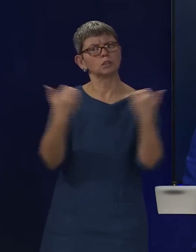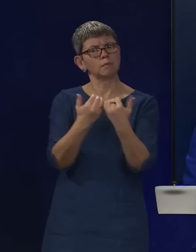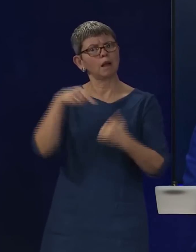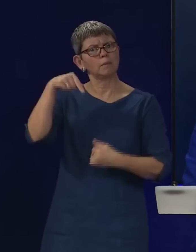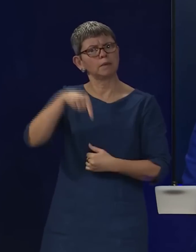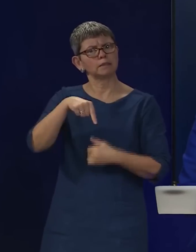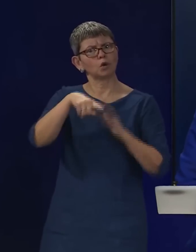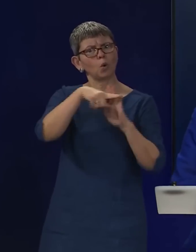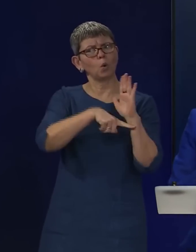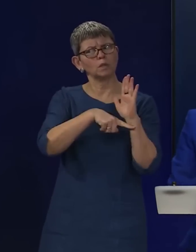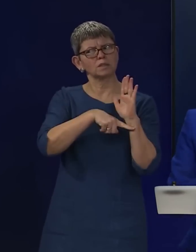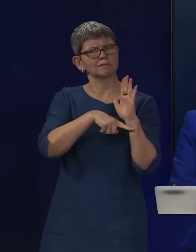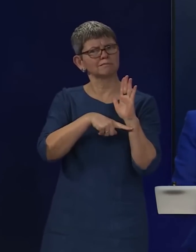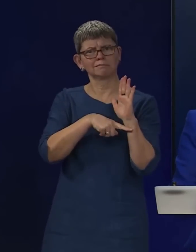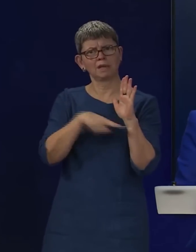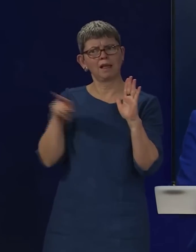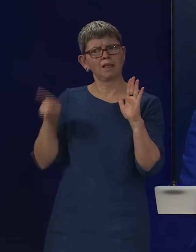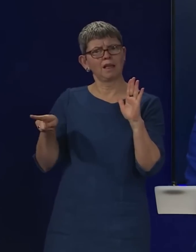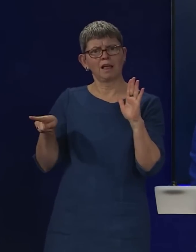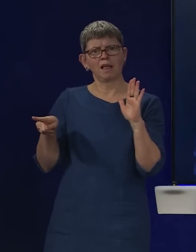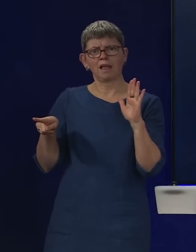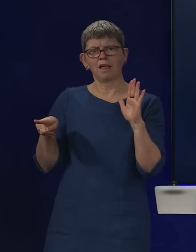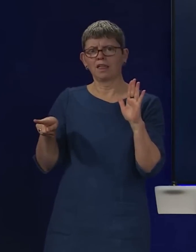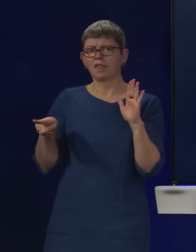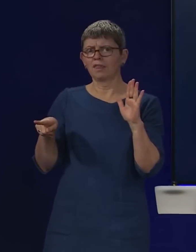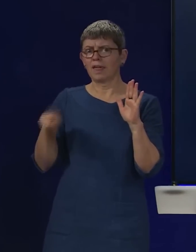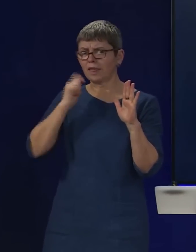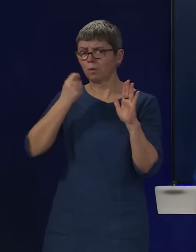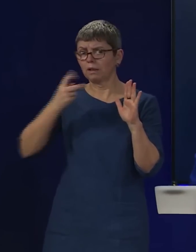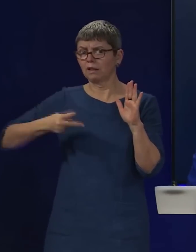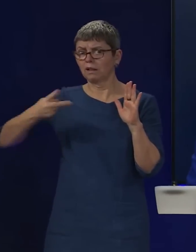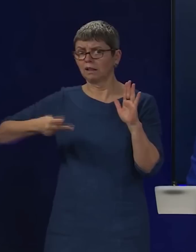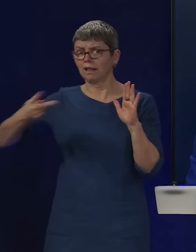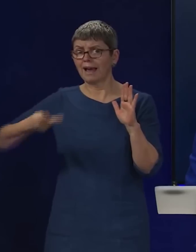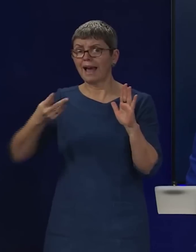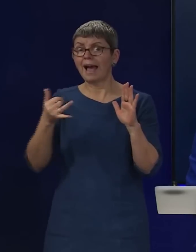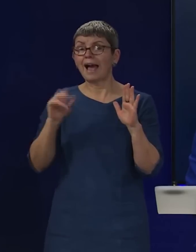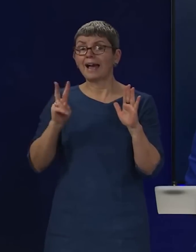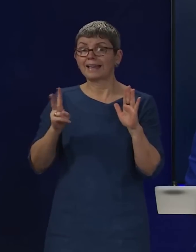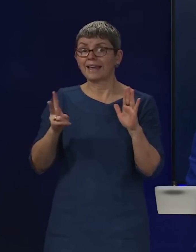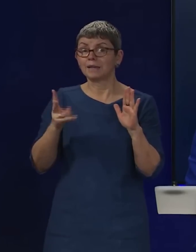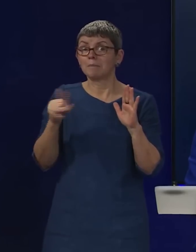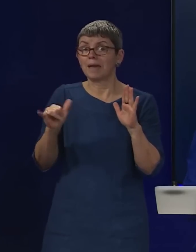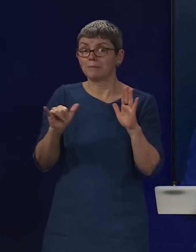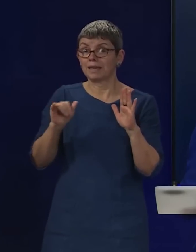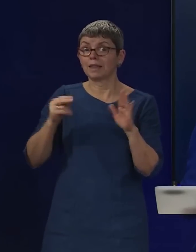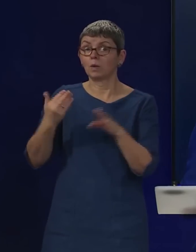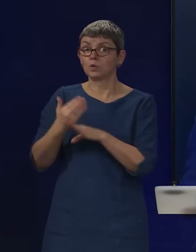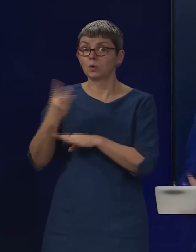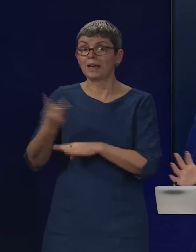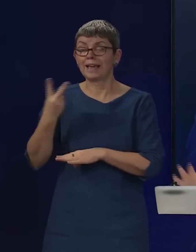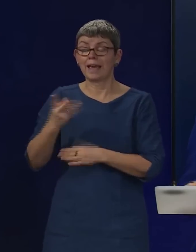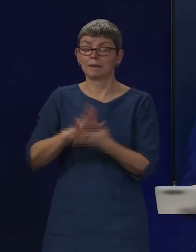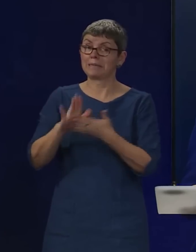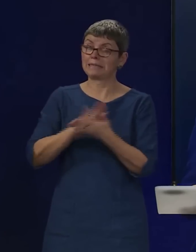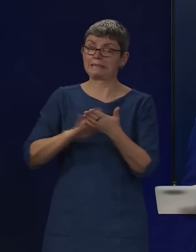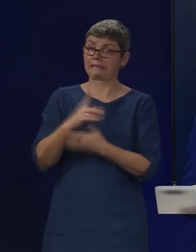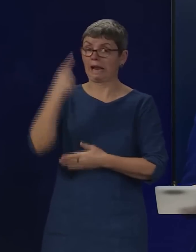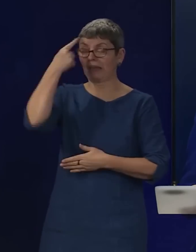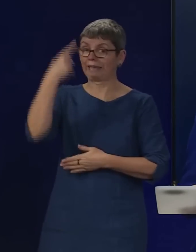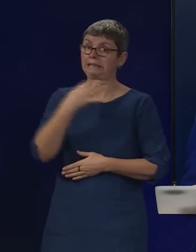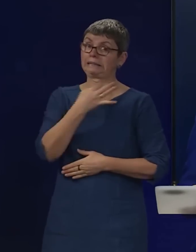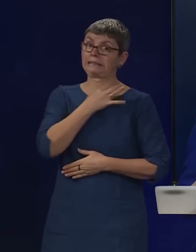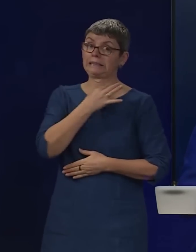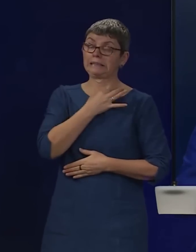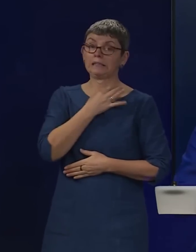on this issue, then that will embolden them to look to do it on other issues and we will be on a very, very slippery slope indeed. So I think it is